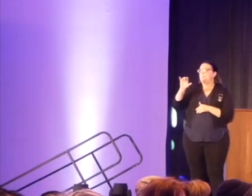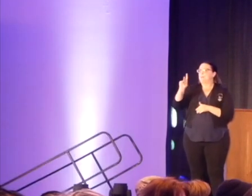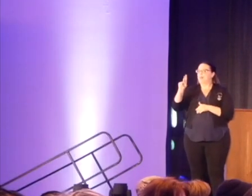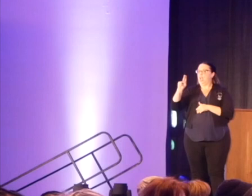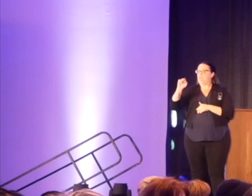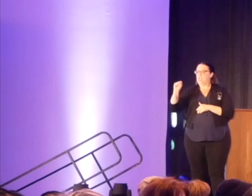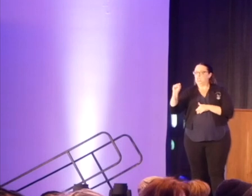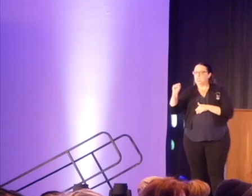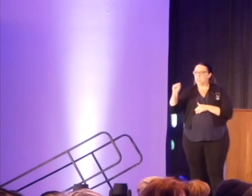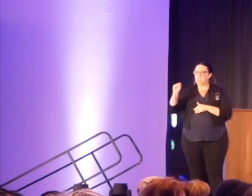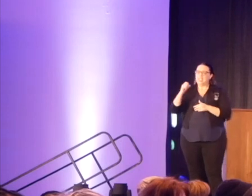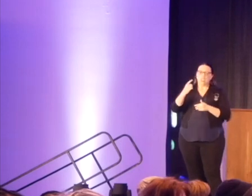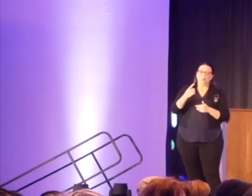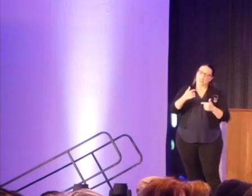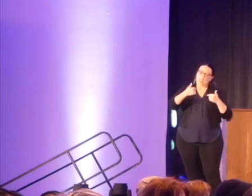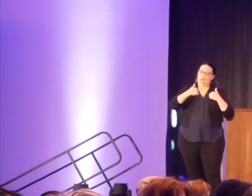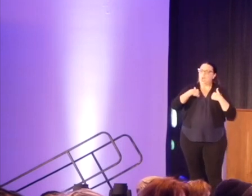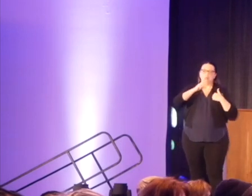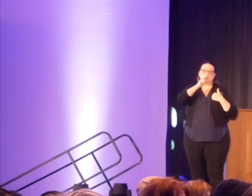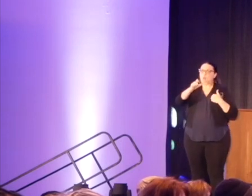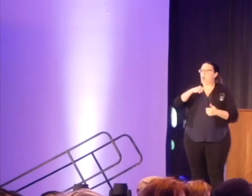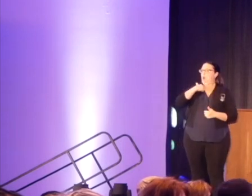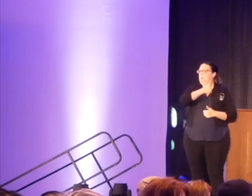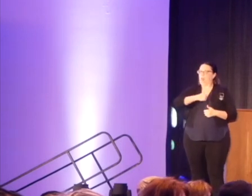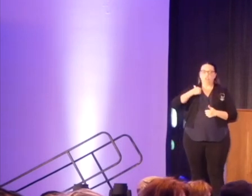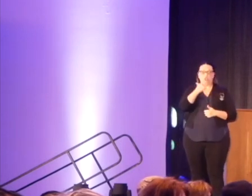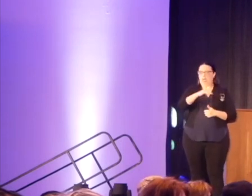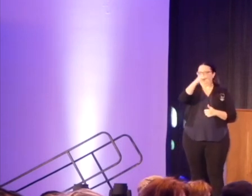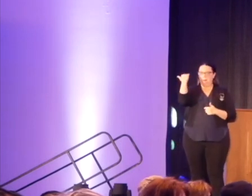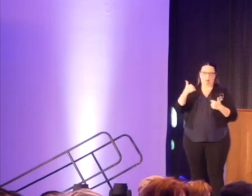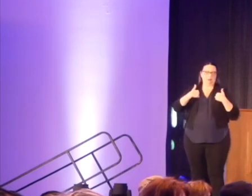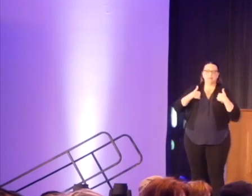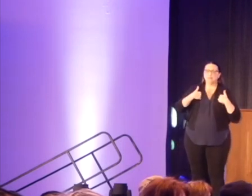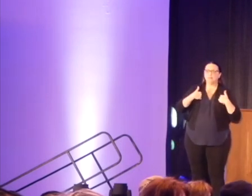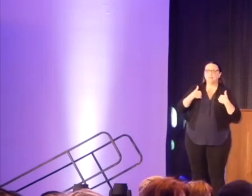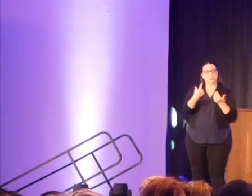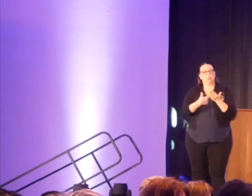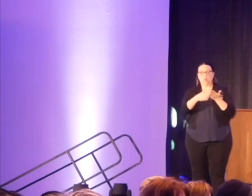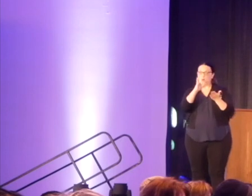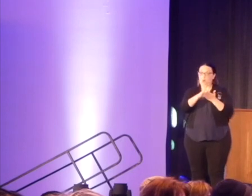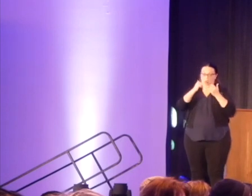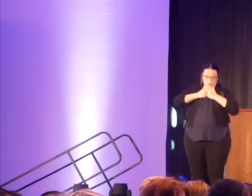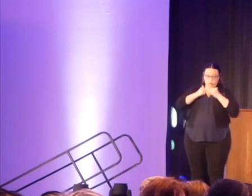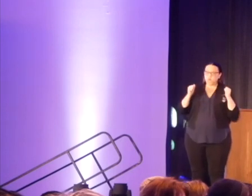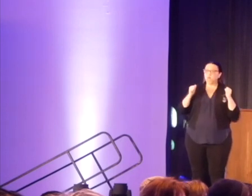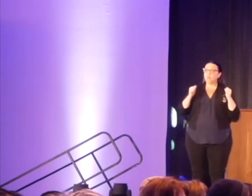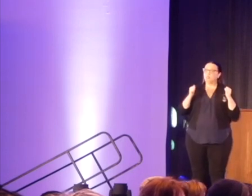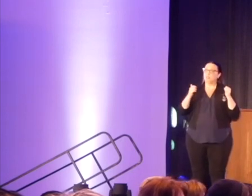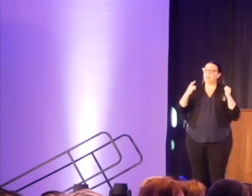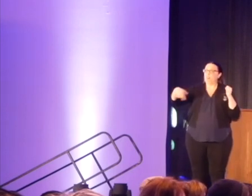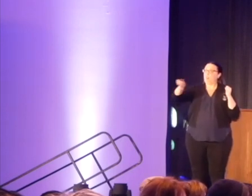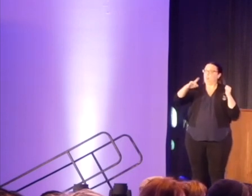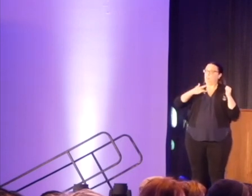way sometimes because I'm unapologetically black. And sometimes when I'm not apologetically black, it rubs people the wrong way.